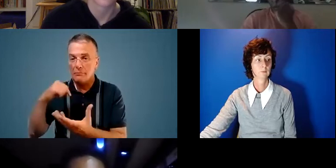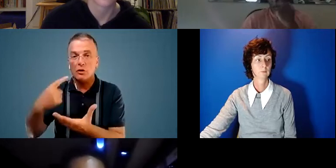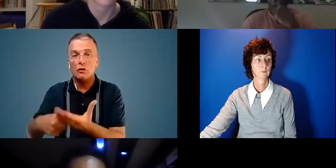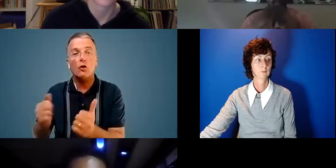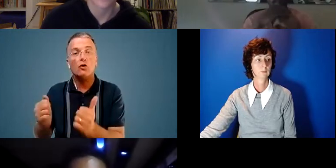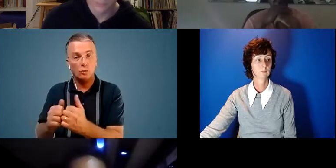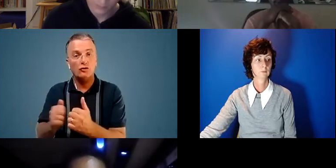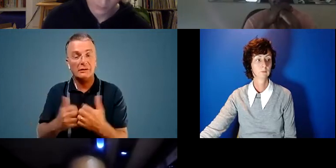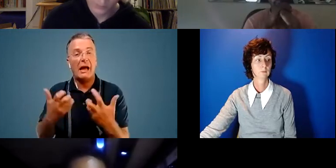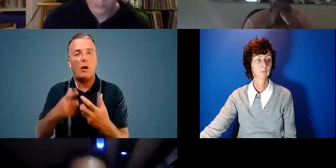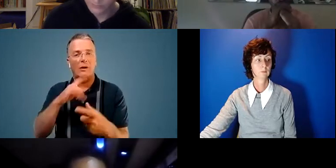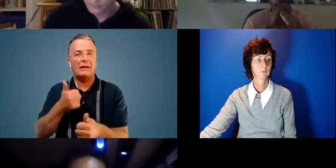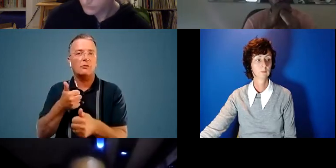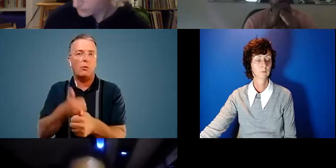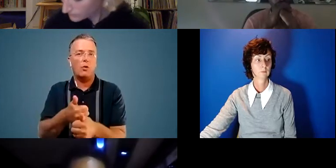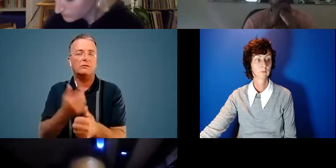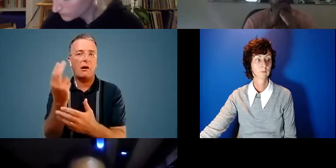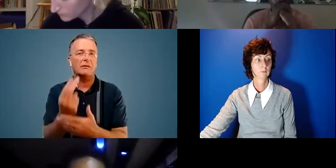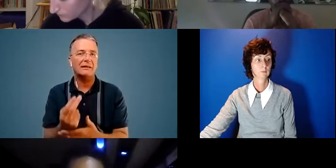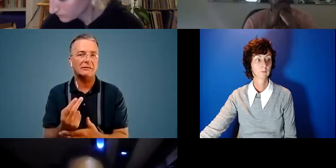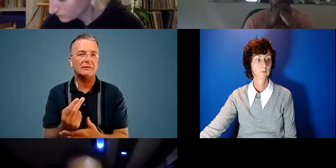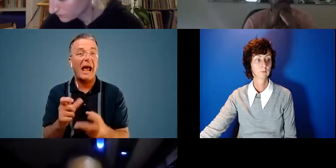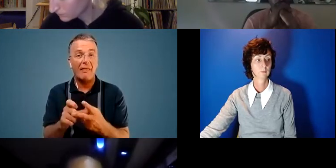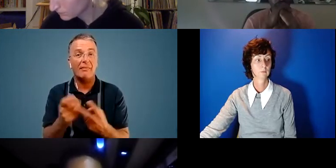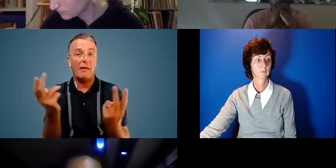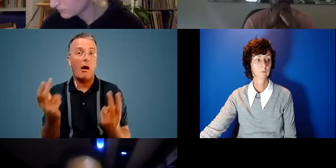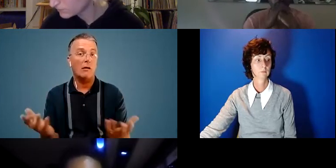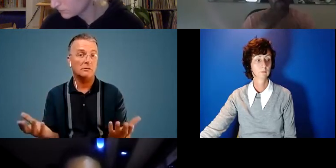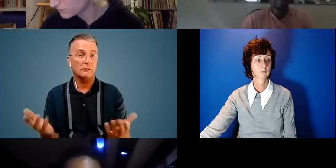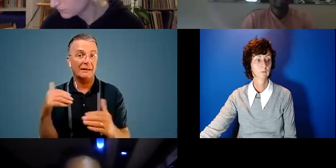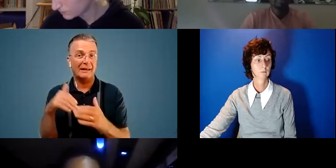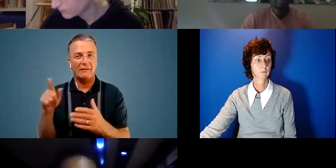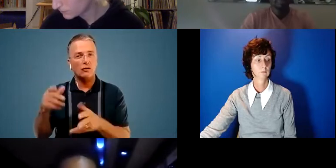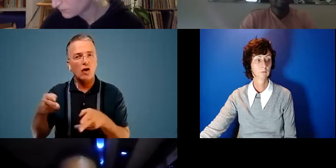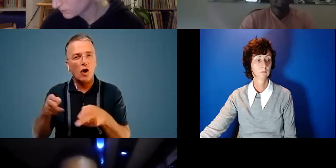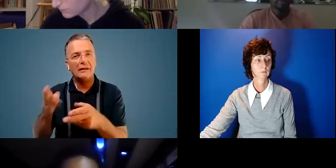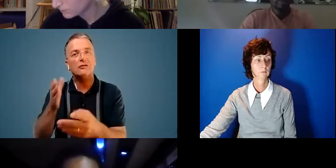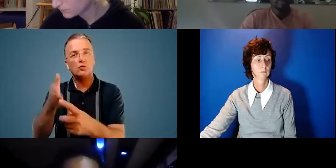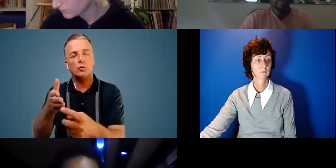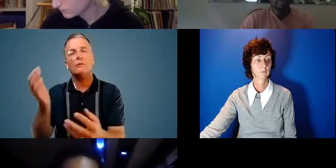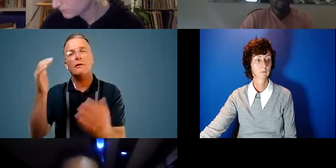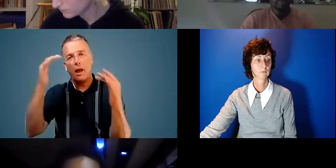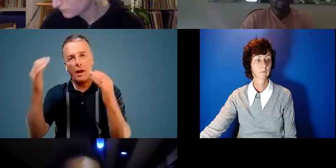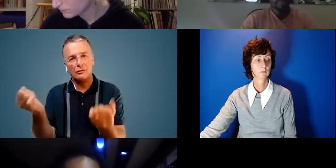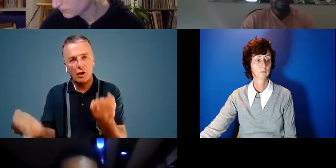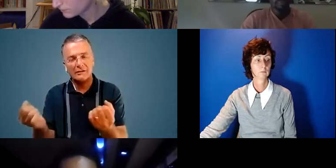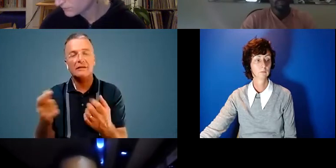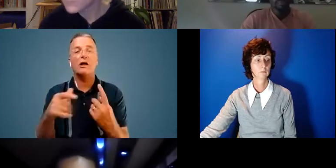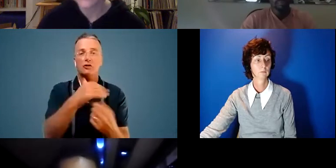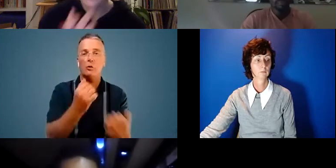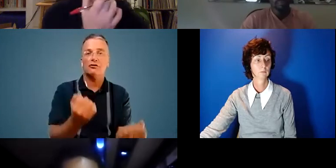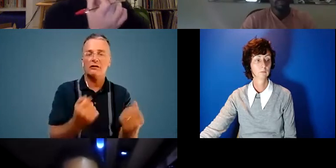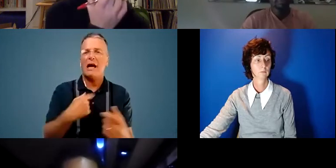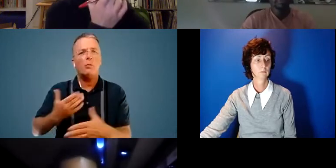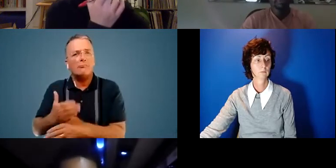can support artists and the arts in that journey towards climate justice and social justice and and we're very